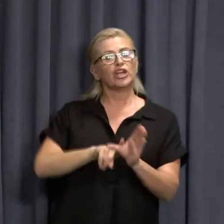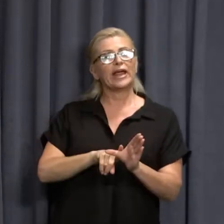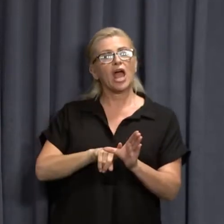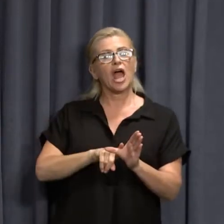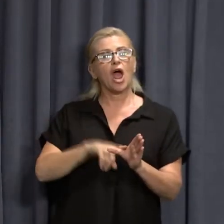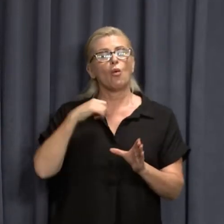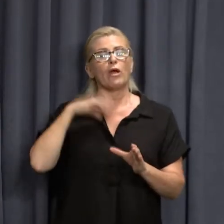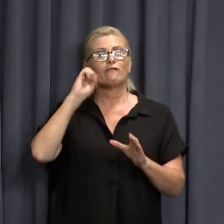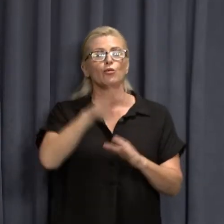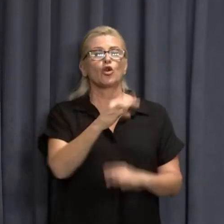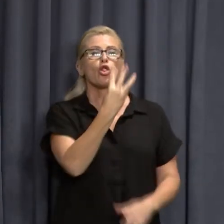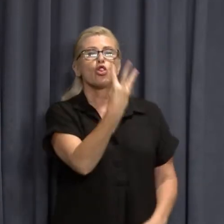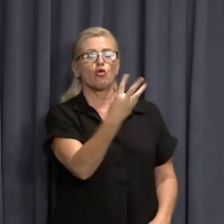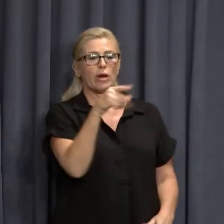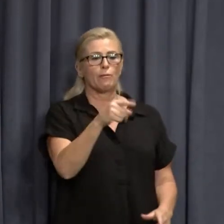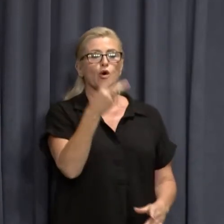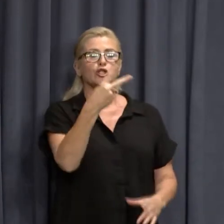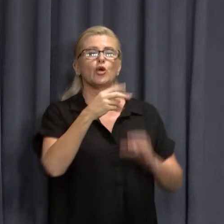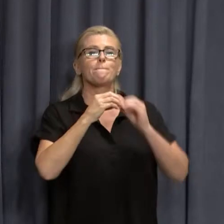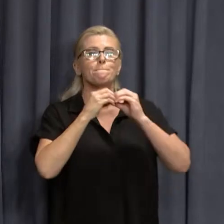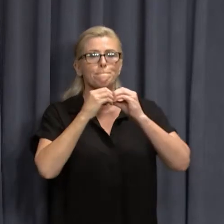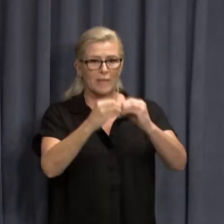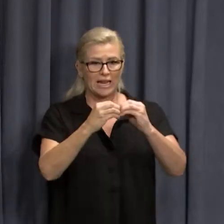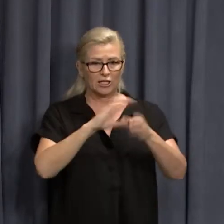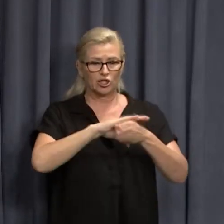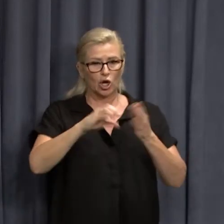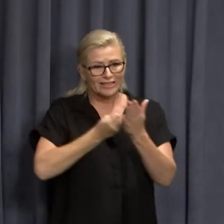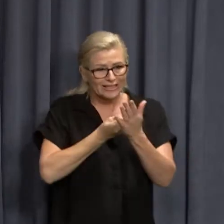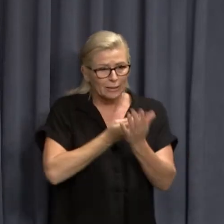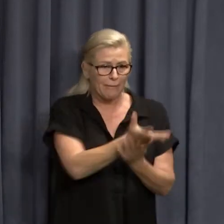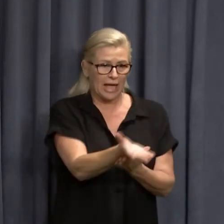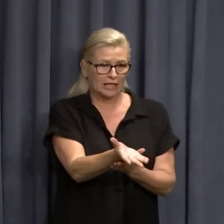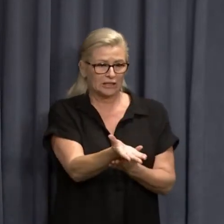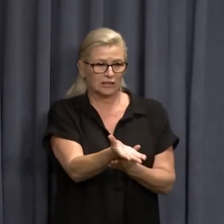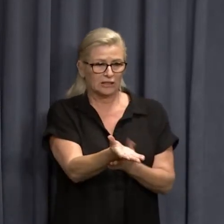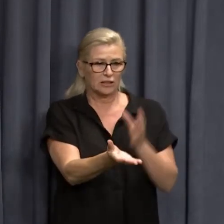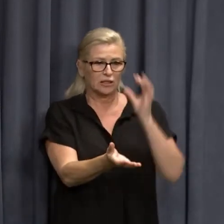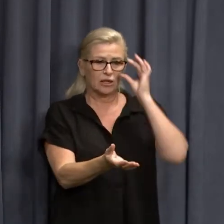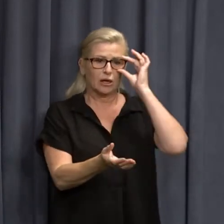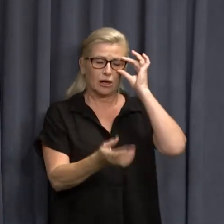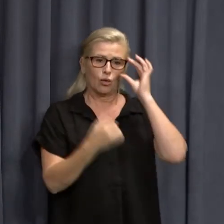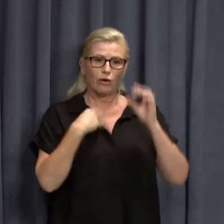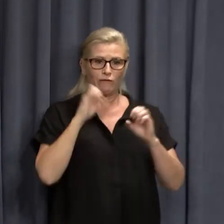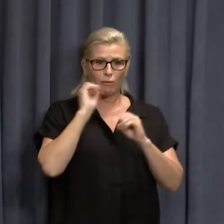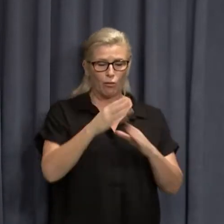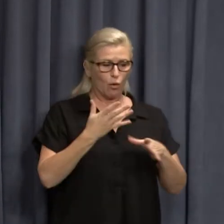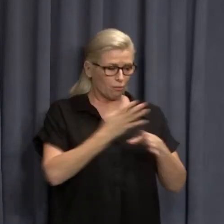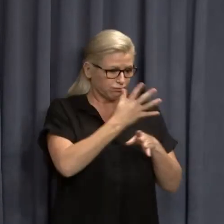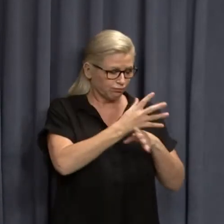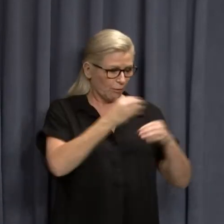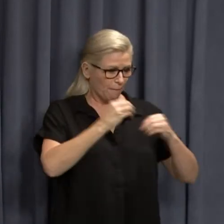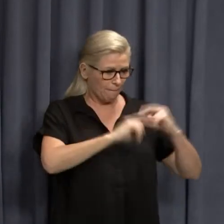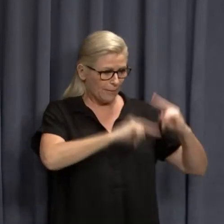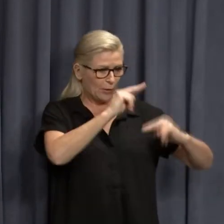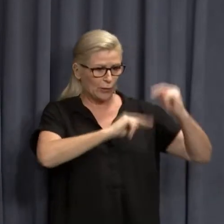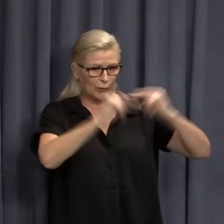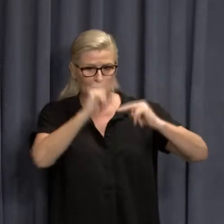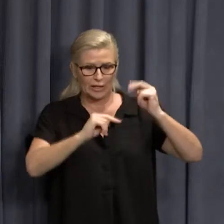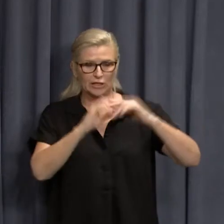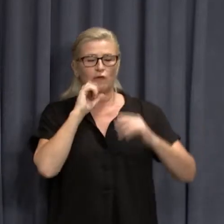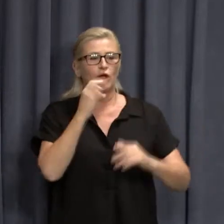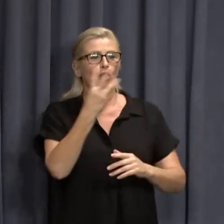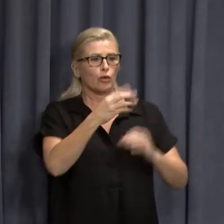in $3.2 billion of additional operational spend. We've announced capital works of around $3 billion,